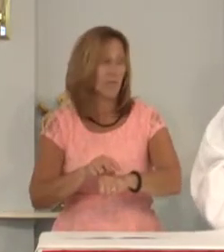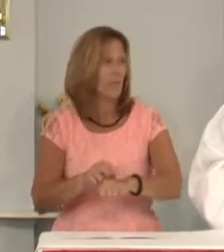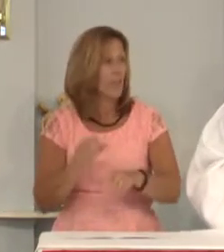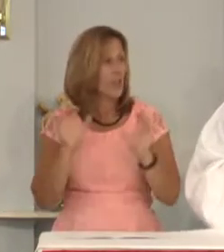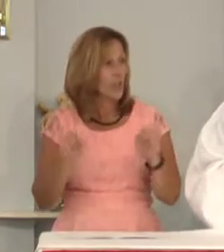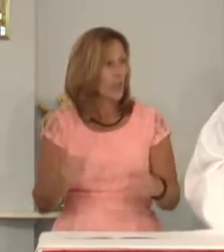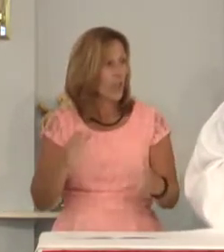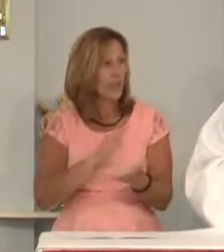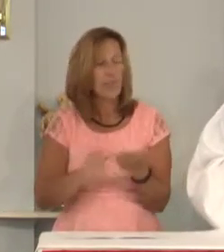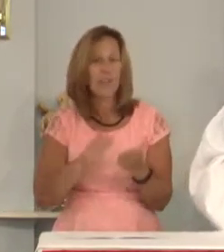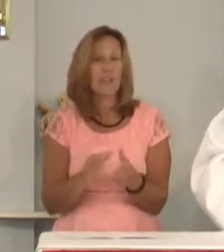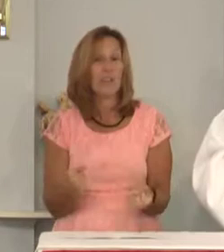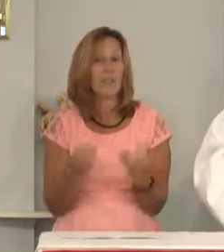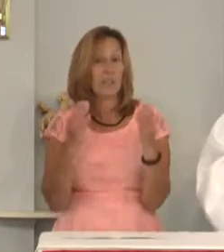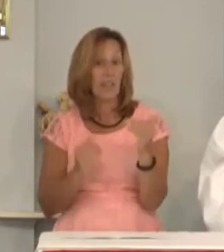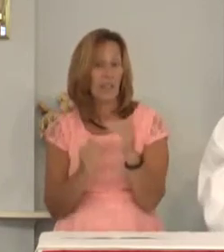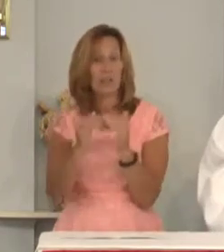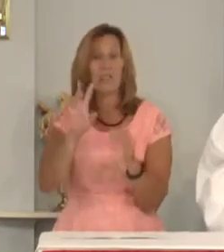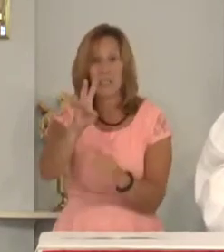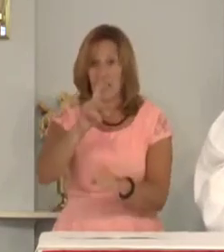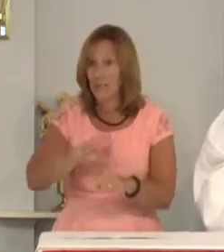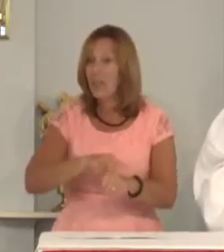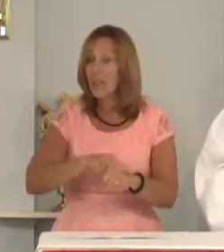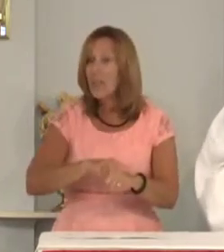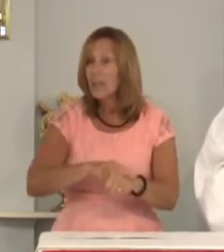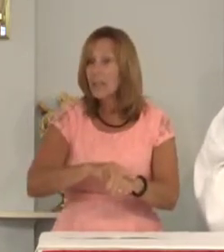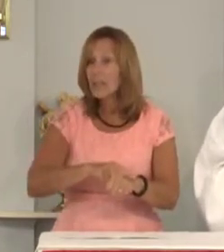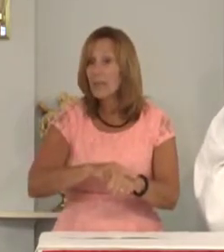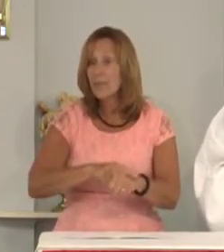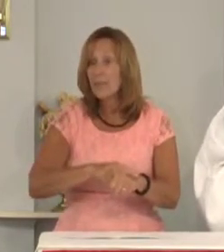Should I forgive as many as seven times?